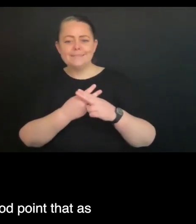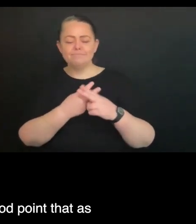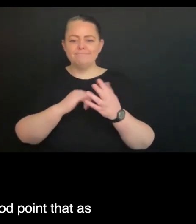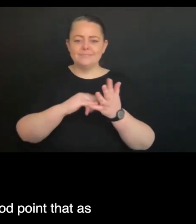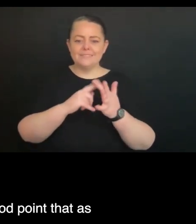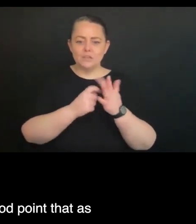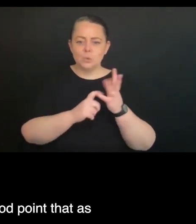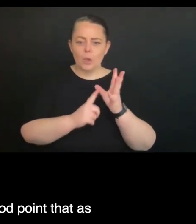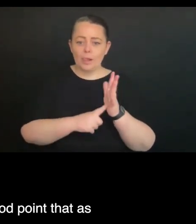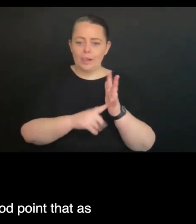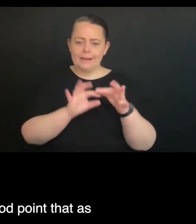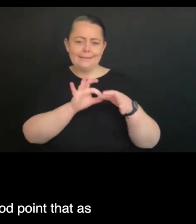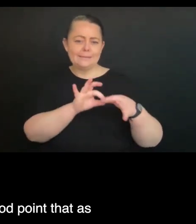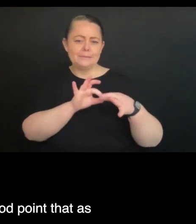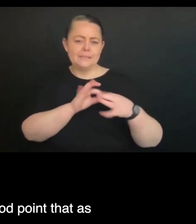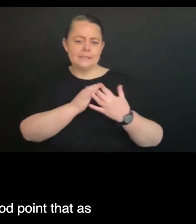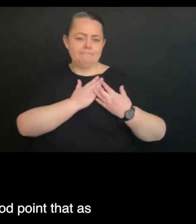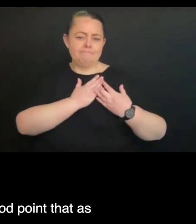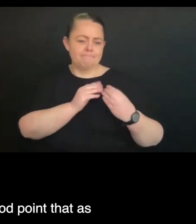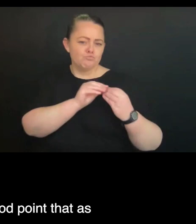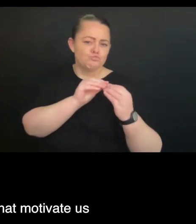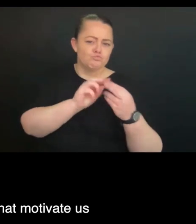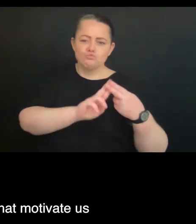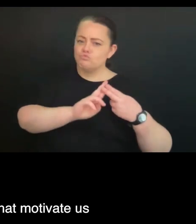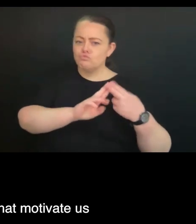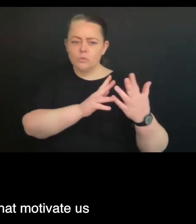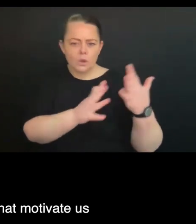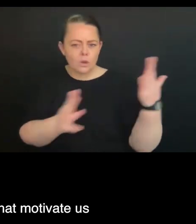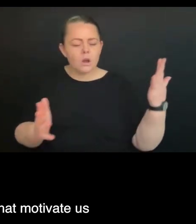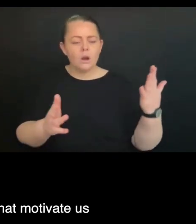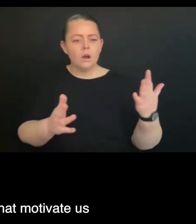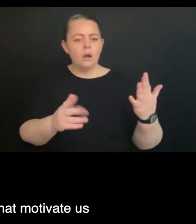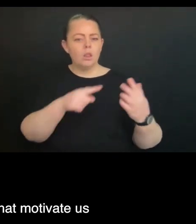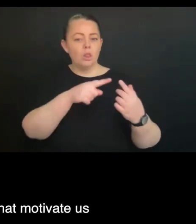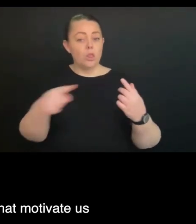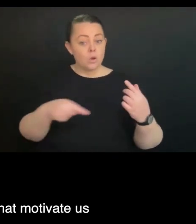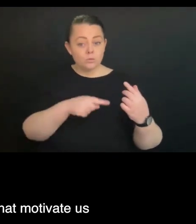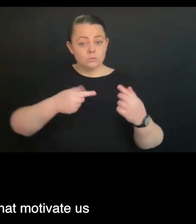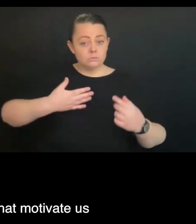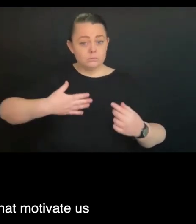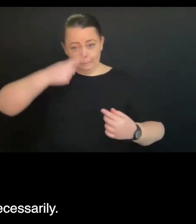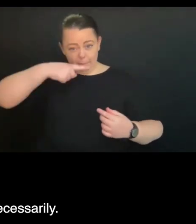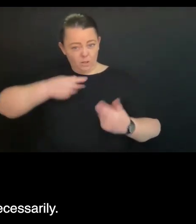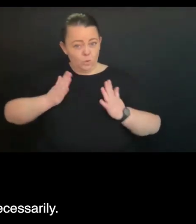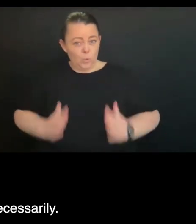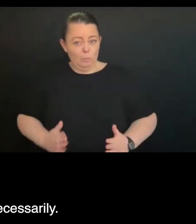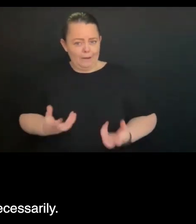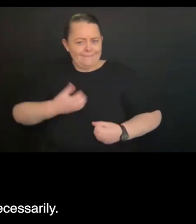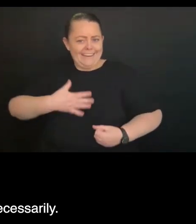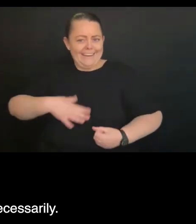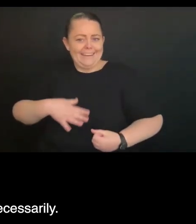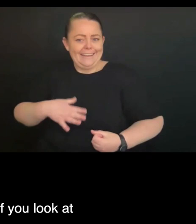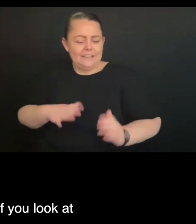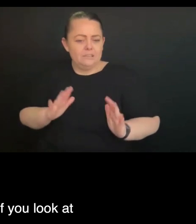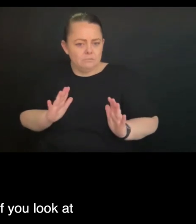I think it's a really good, you know, a really good point that as we age, those particular needs that motivate us, they can change, but not